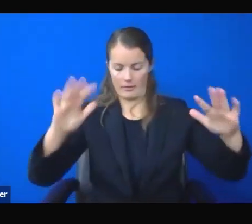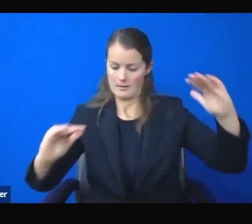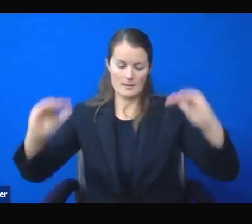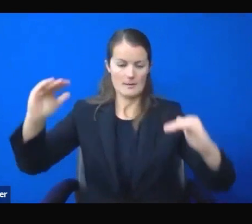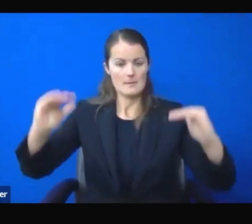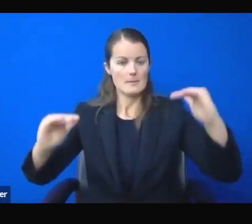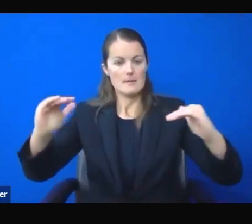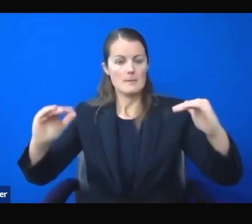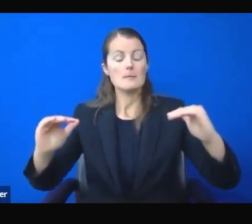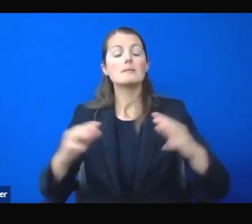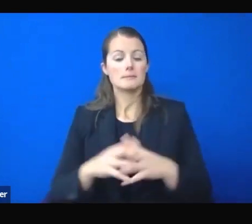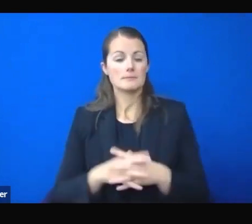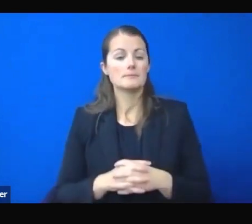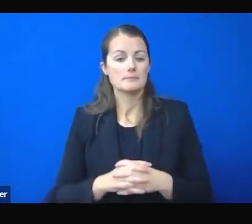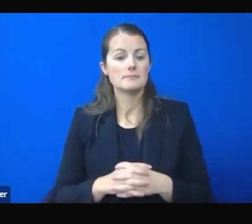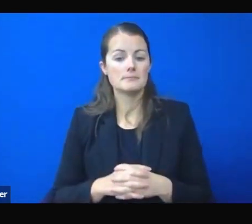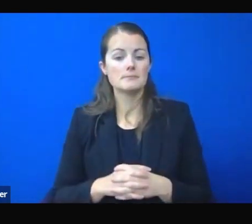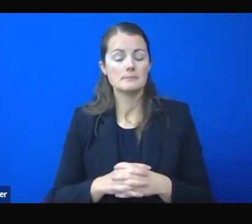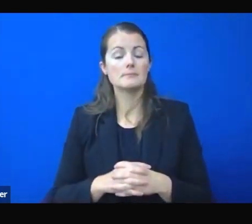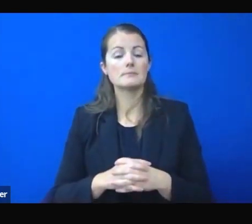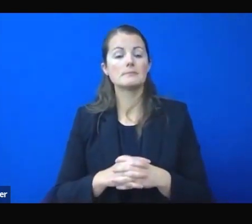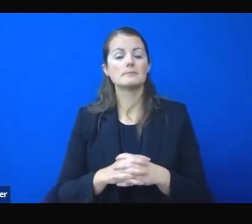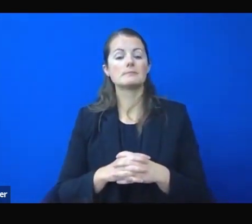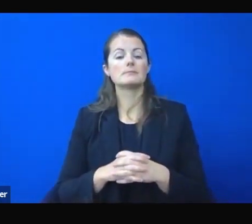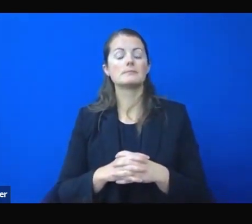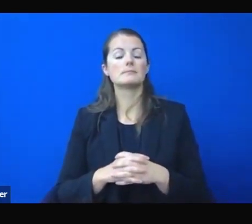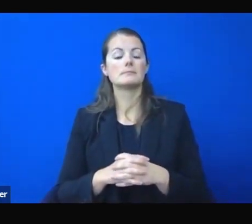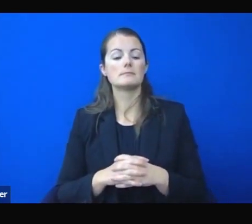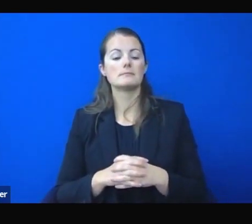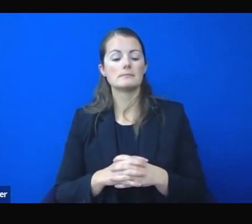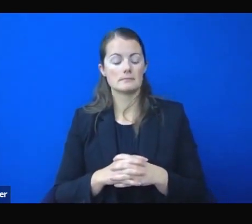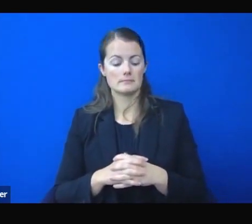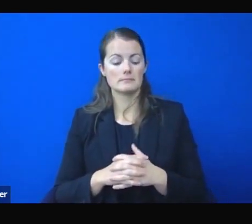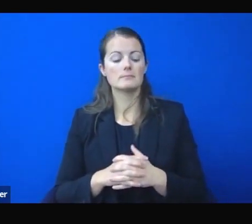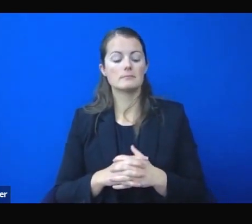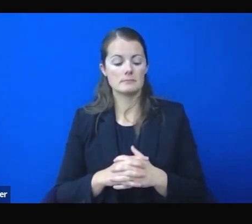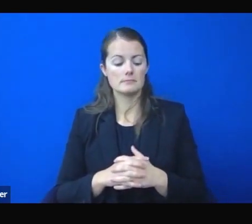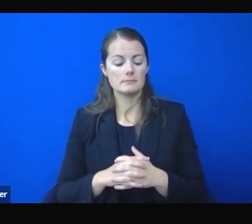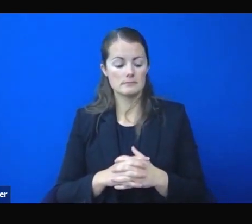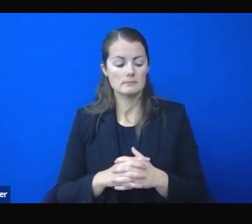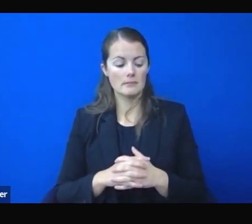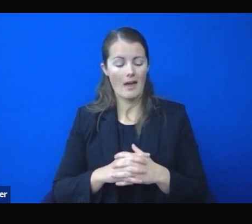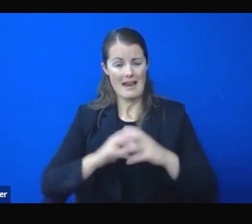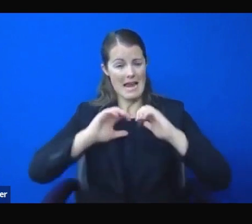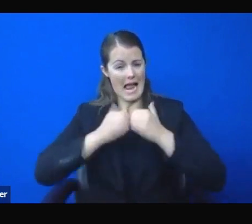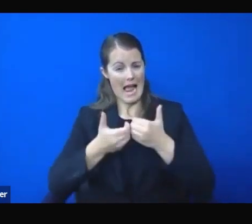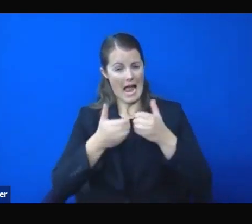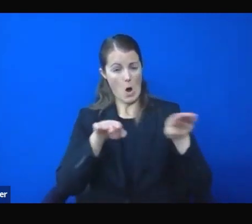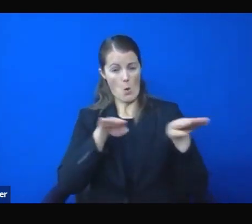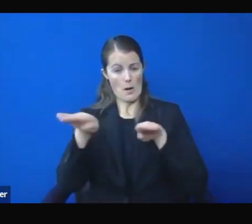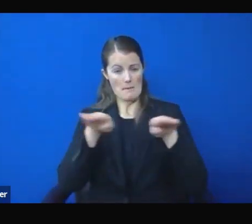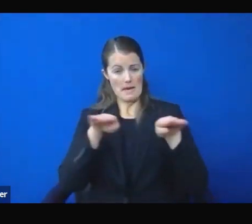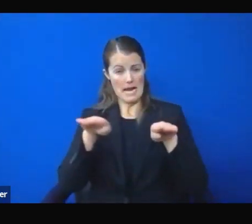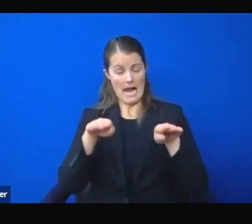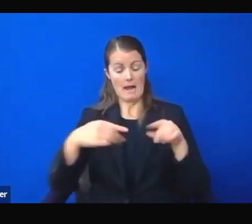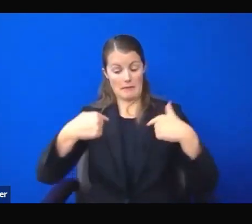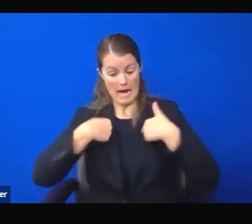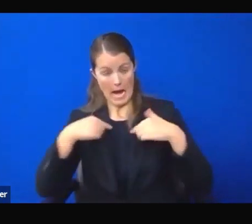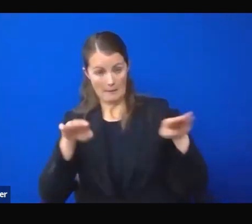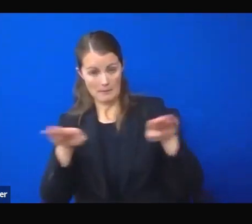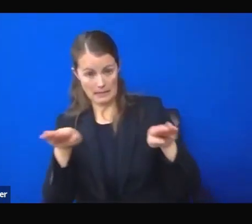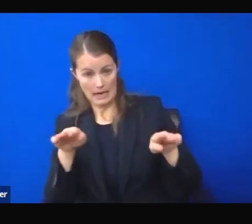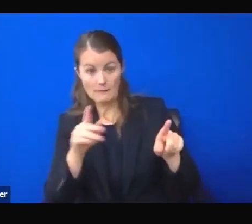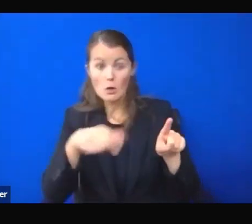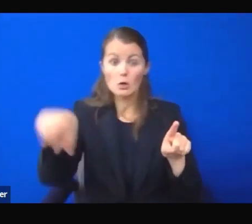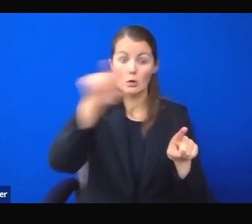I make, and all of you make, in the coming months, will determine how we are going to recover over the next decade or more.